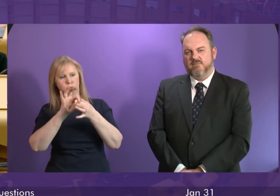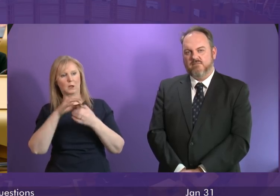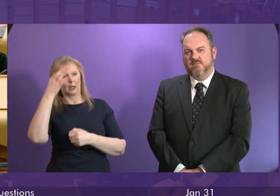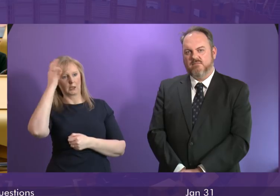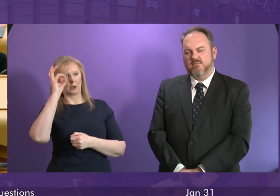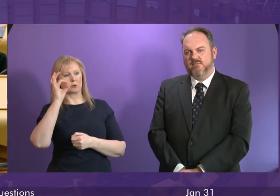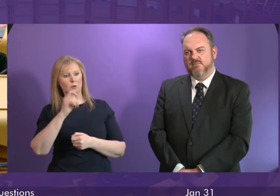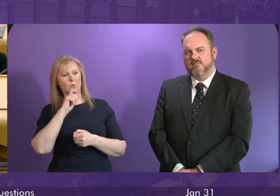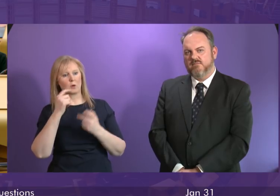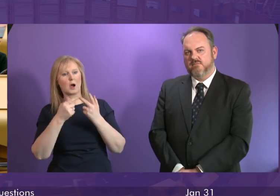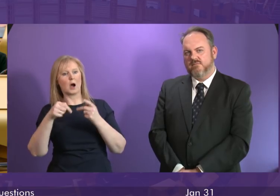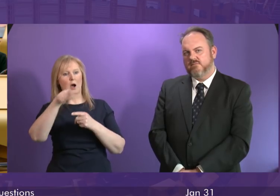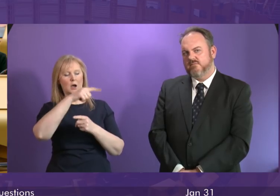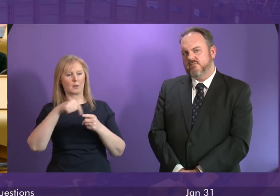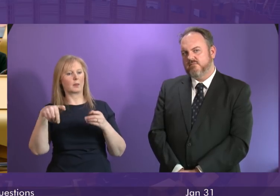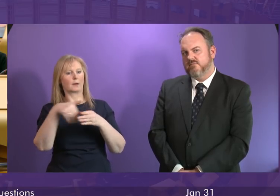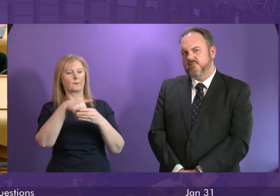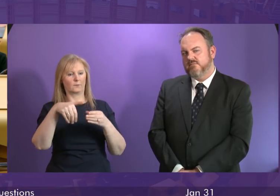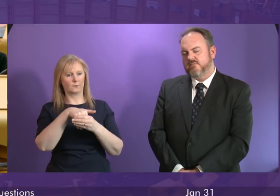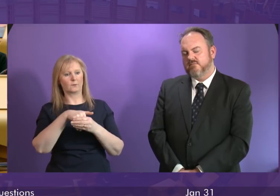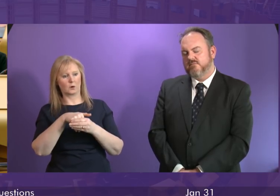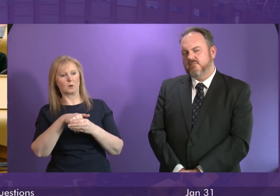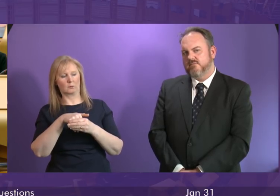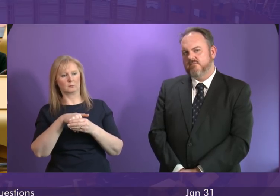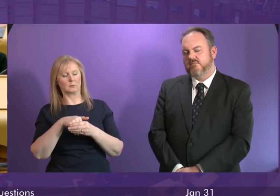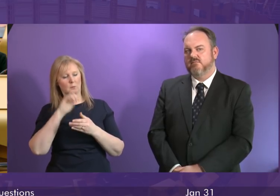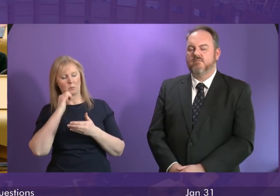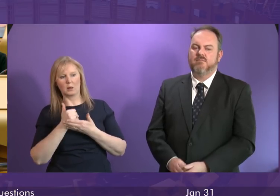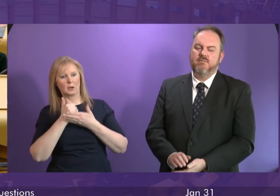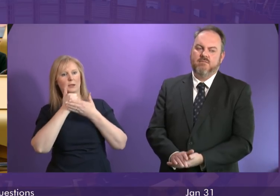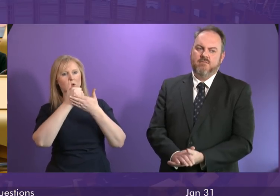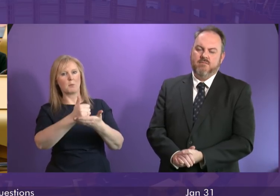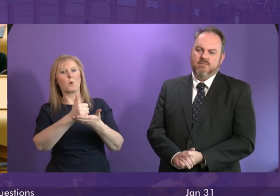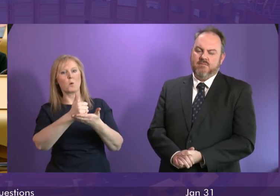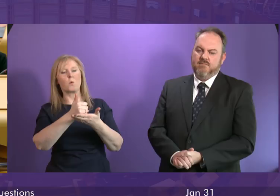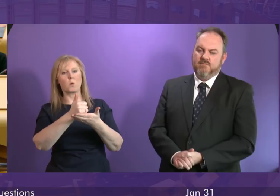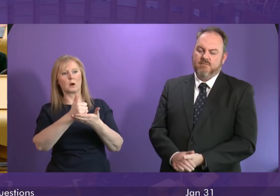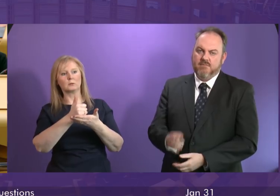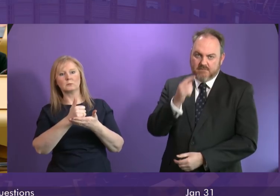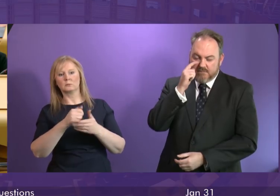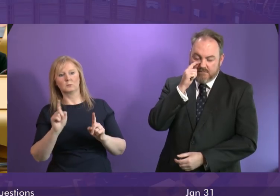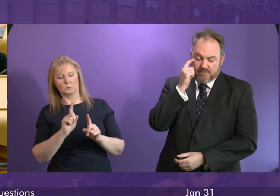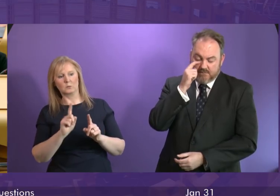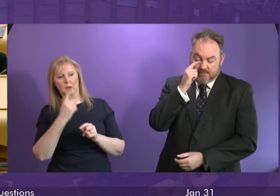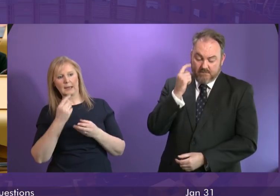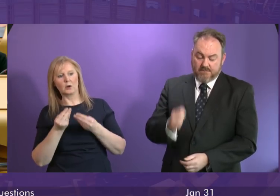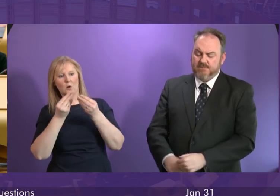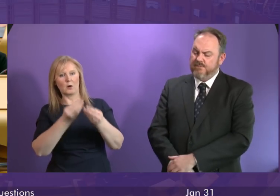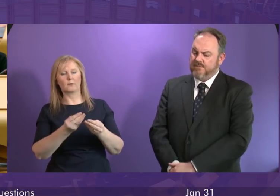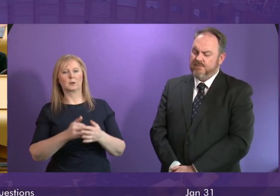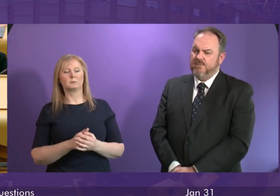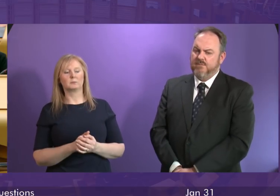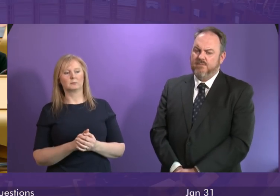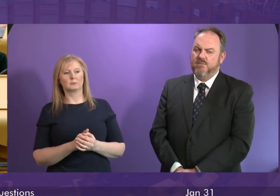with interested parties as the situation evolves and we will offer any support that it is appropriate for us to offer including